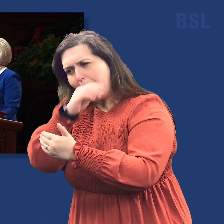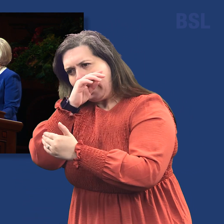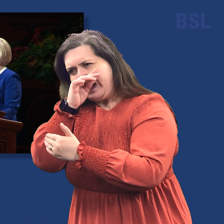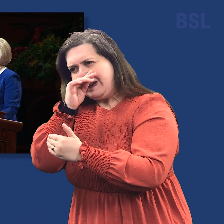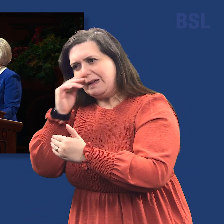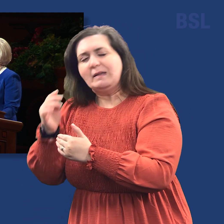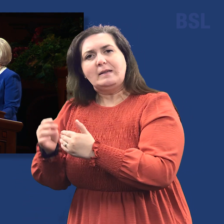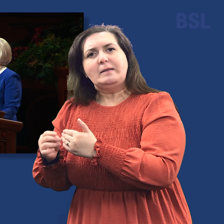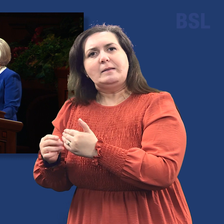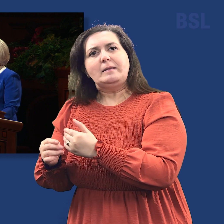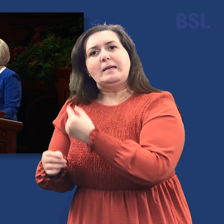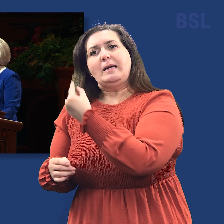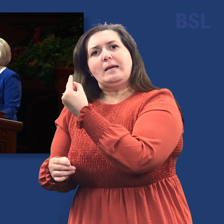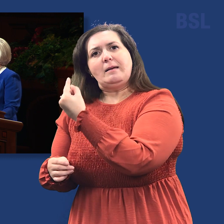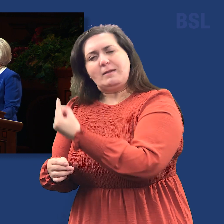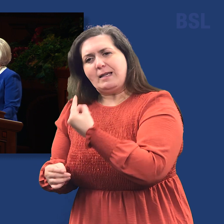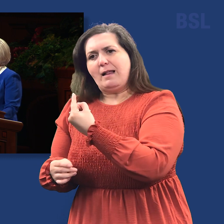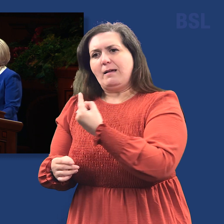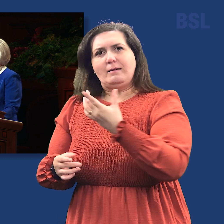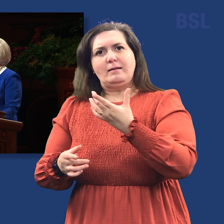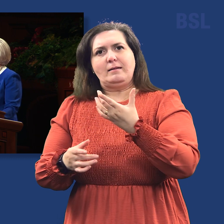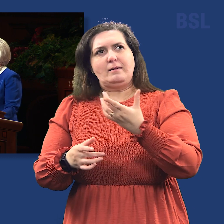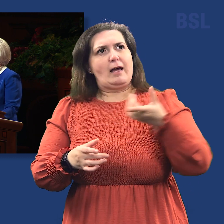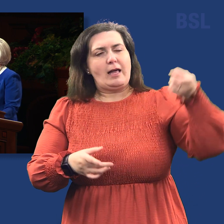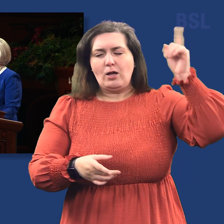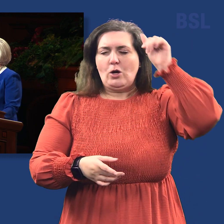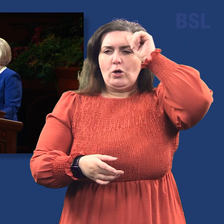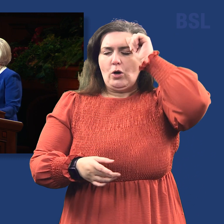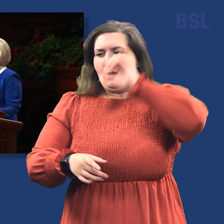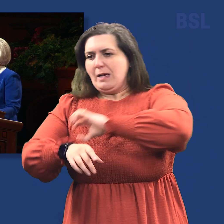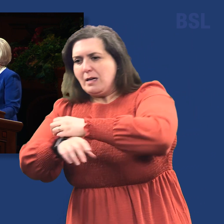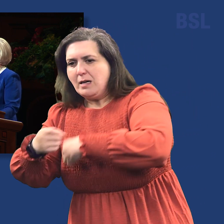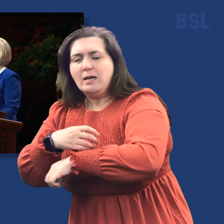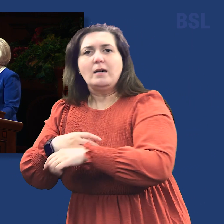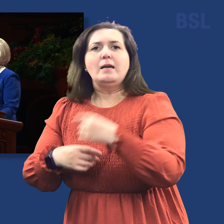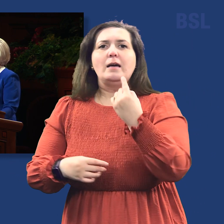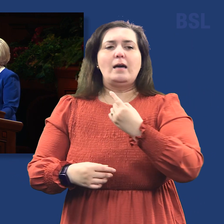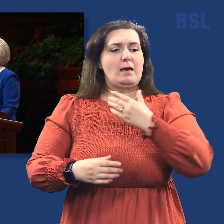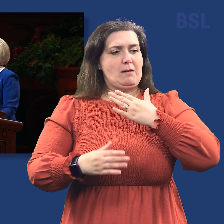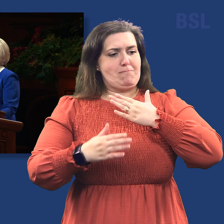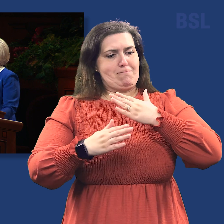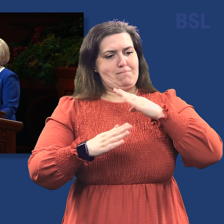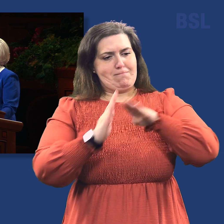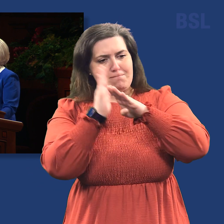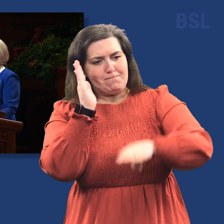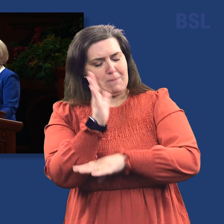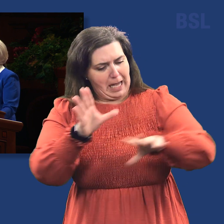bindeth up. He woundeth and His hands make whole. A meek heart accepts the trial and the waiting